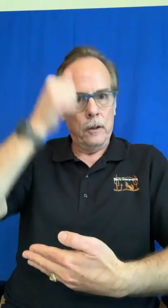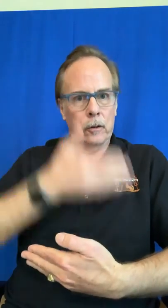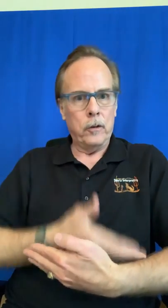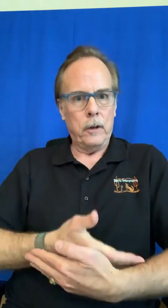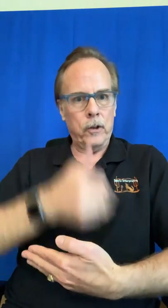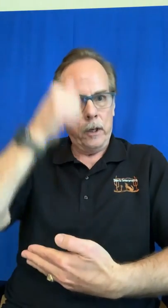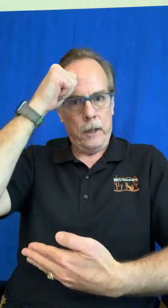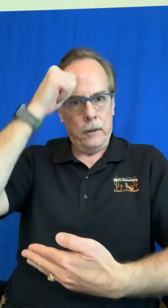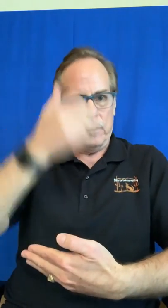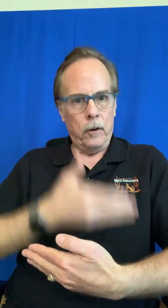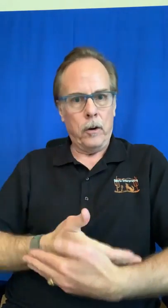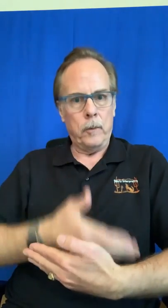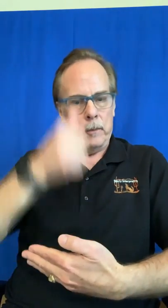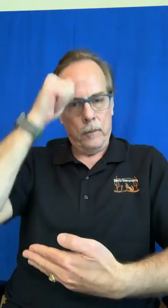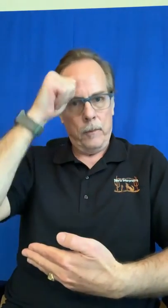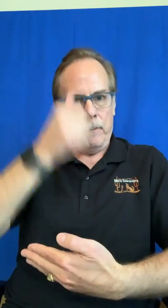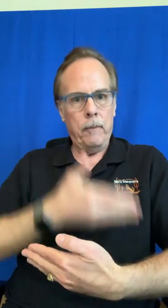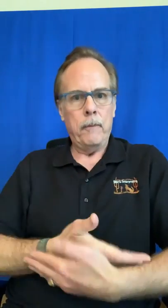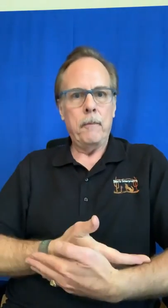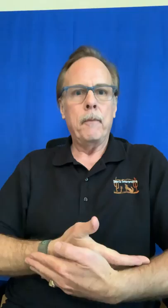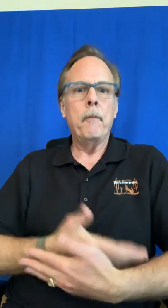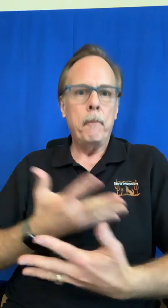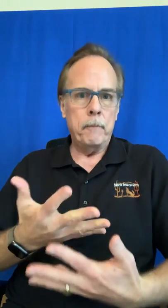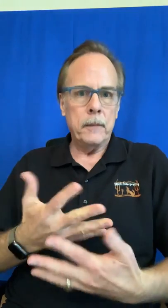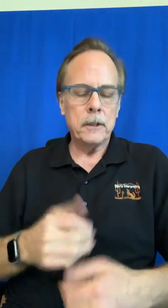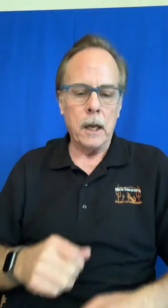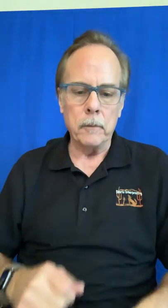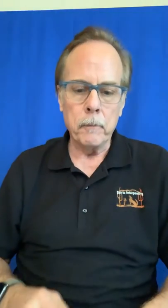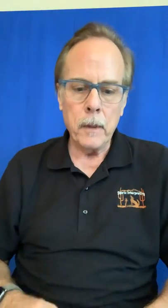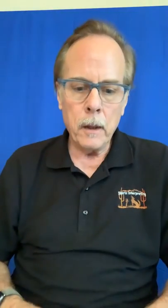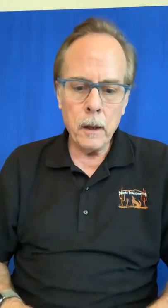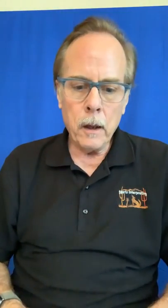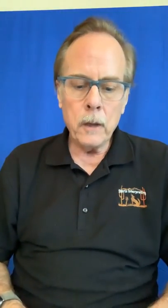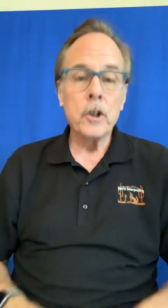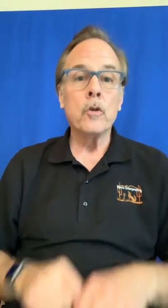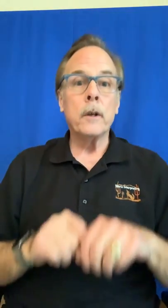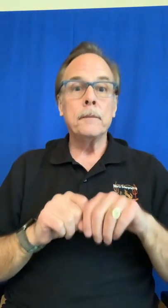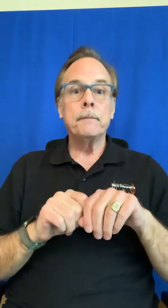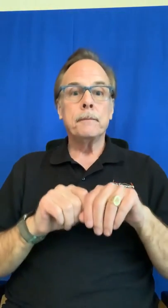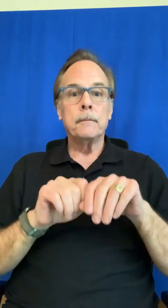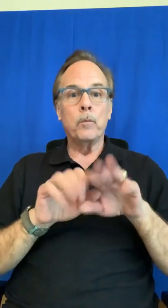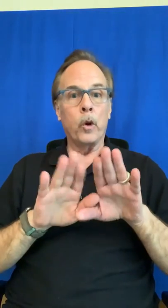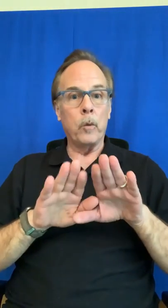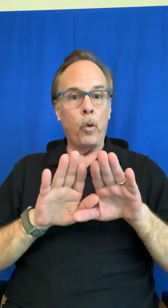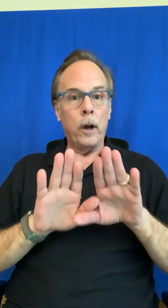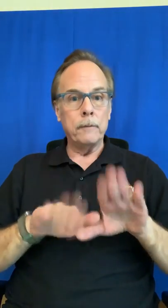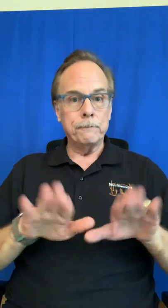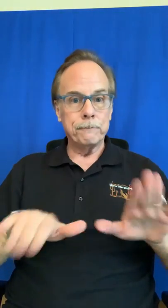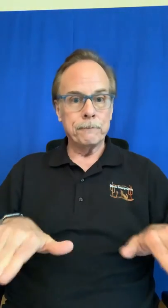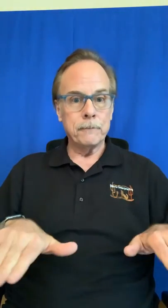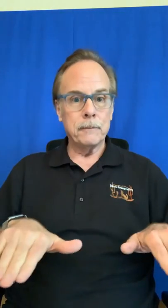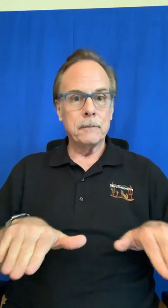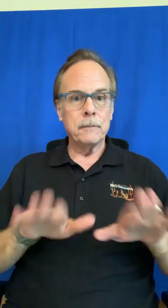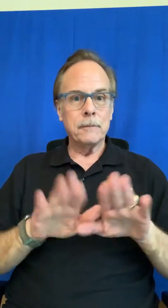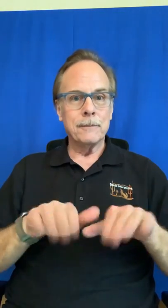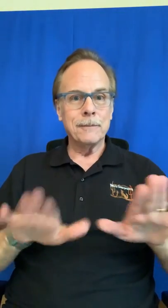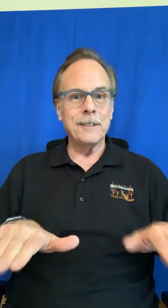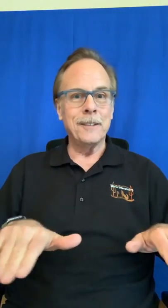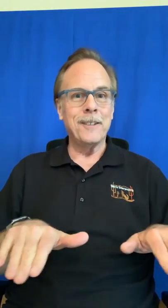the crook of your hand arm son children more than one you can